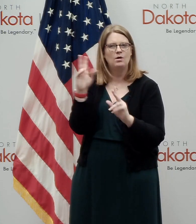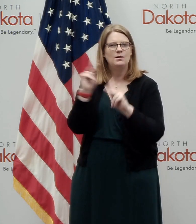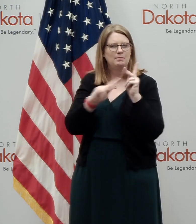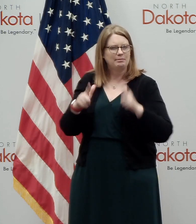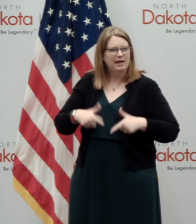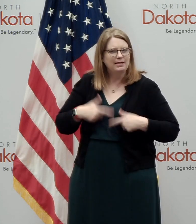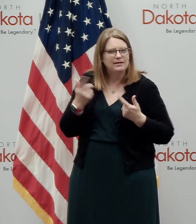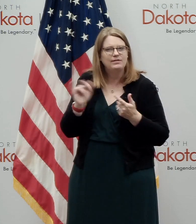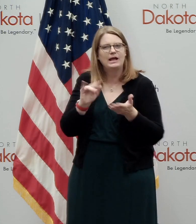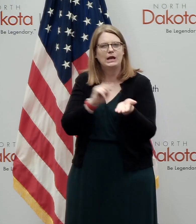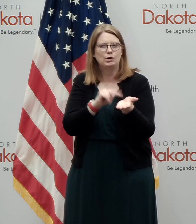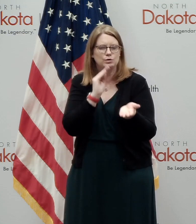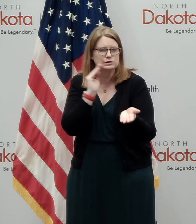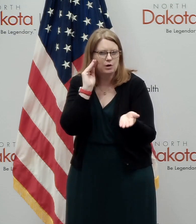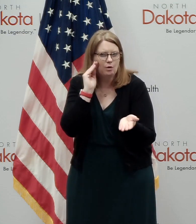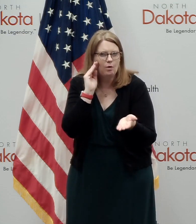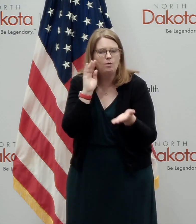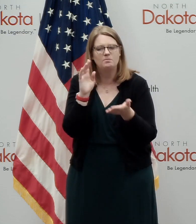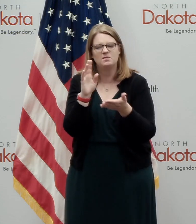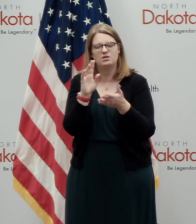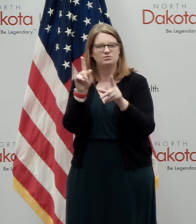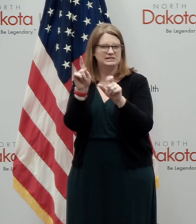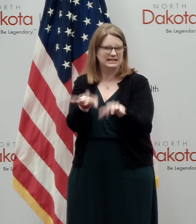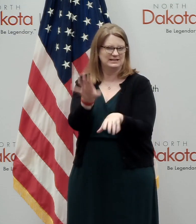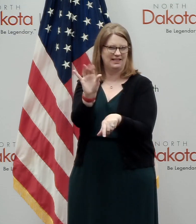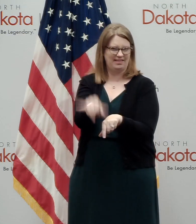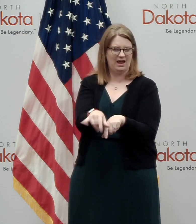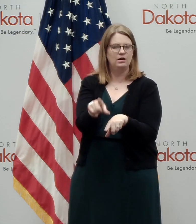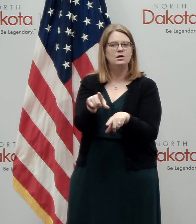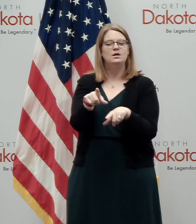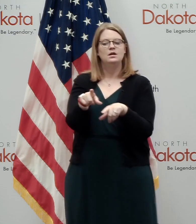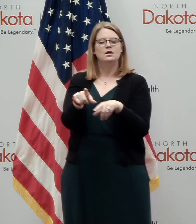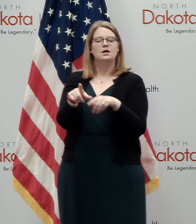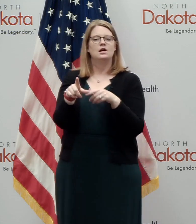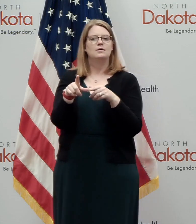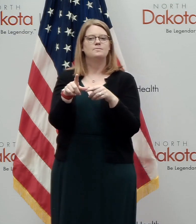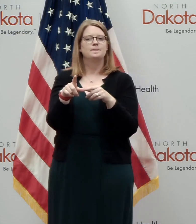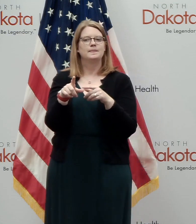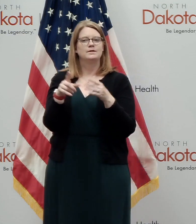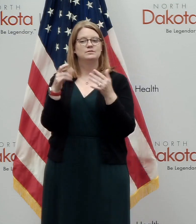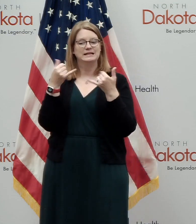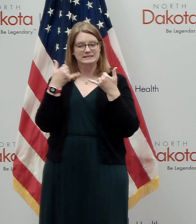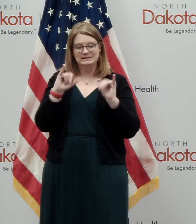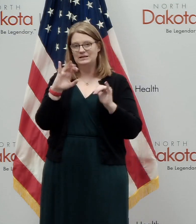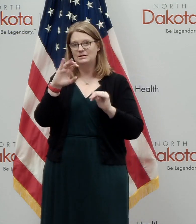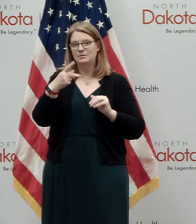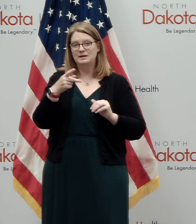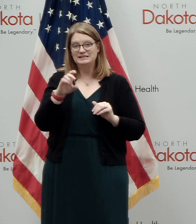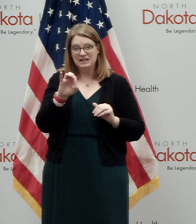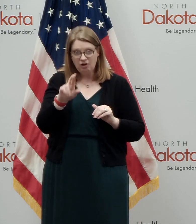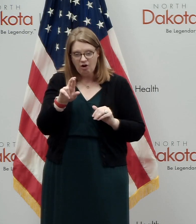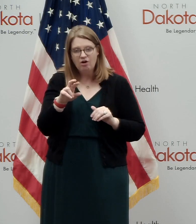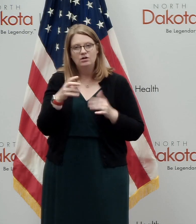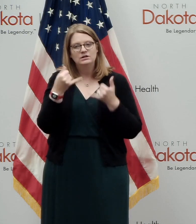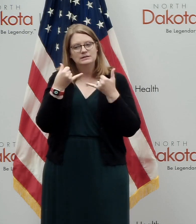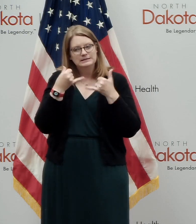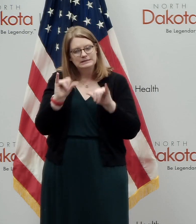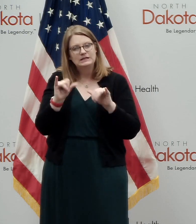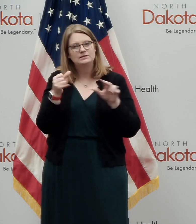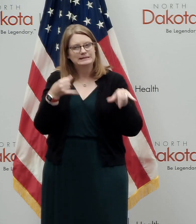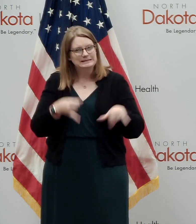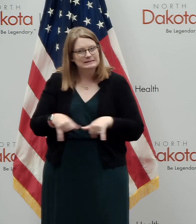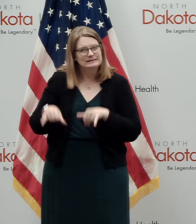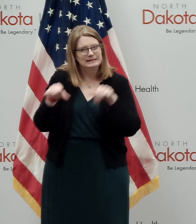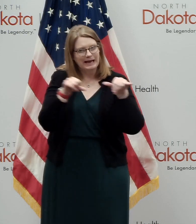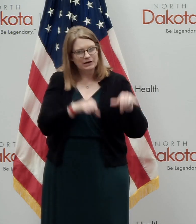long-term care facility every week, that, that testing, all still PCR, all still gold standard testing. These are all the,